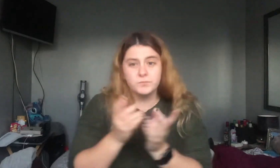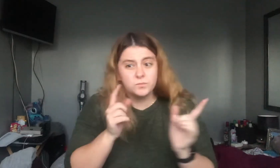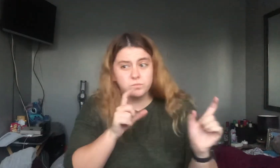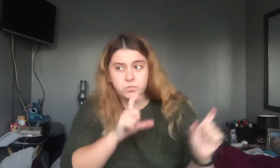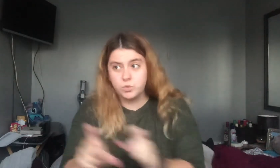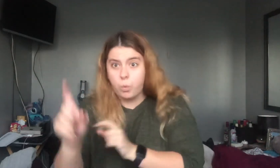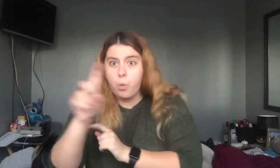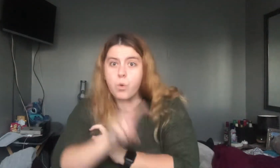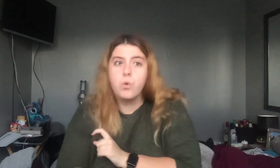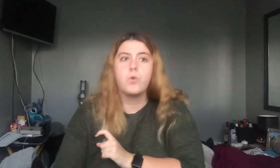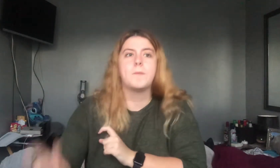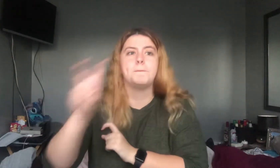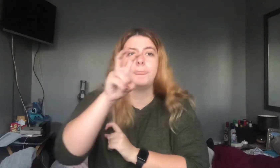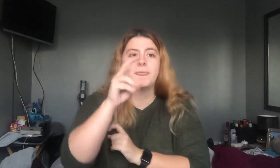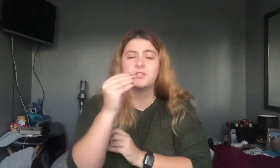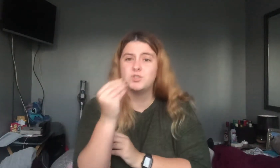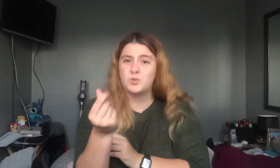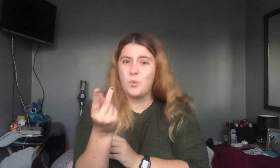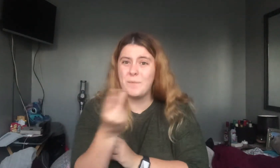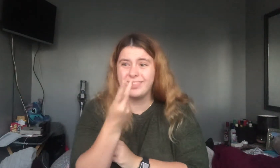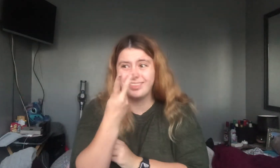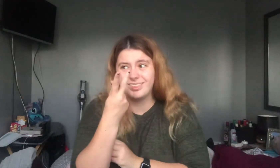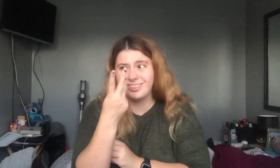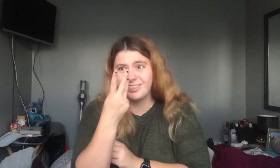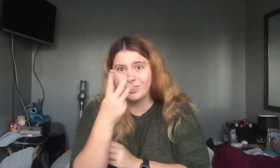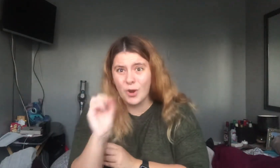roaming. Soon we'll be 30 years old.